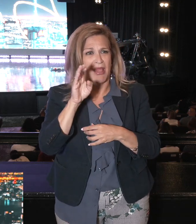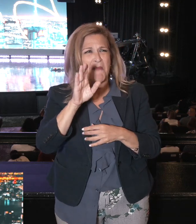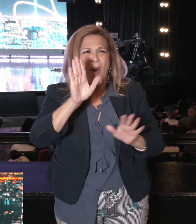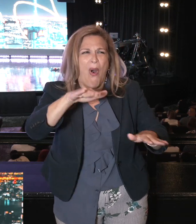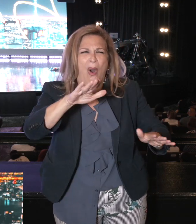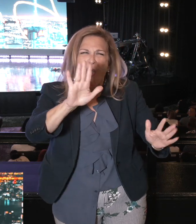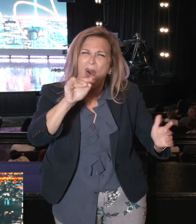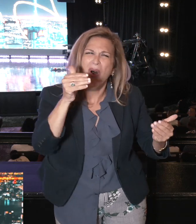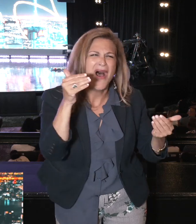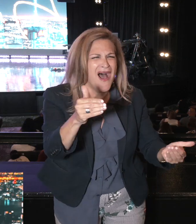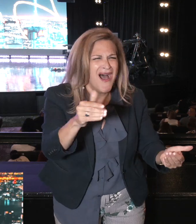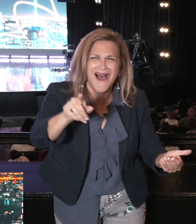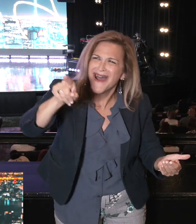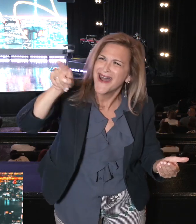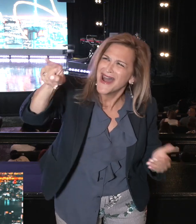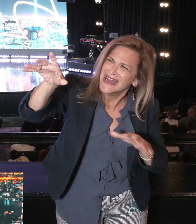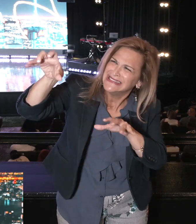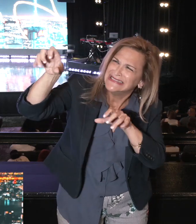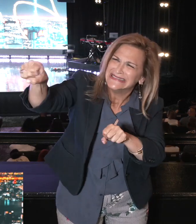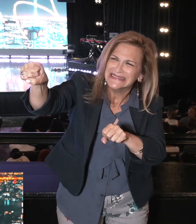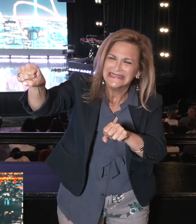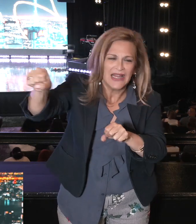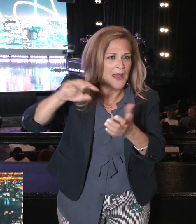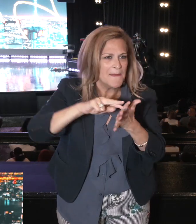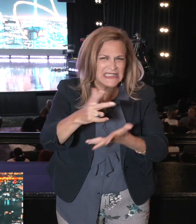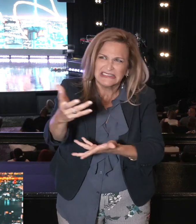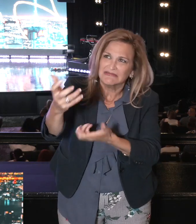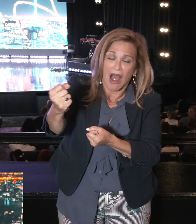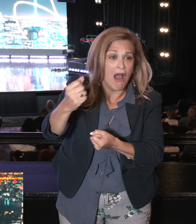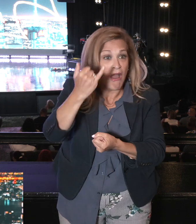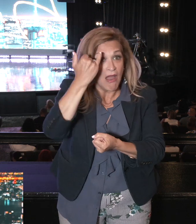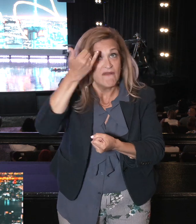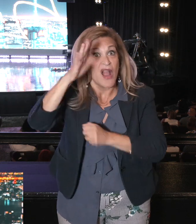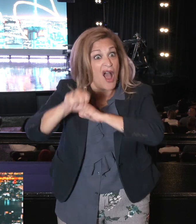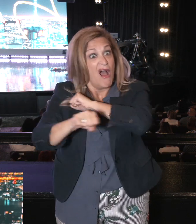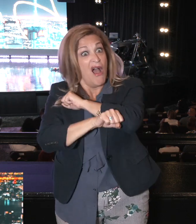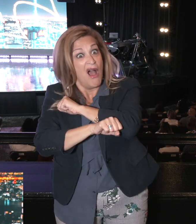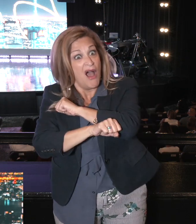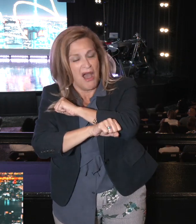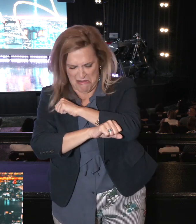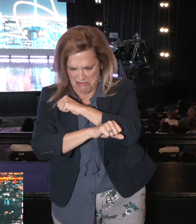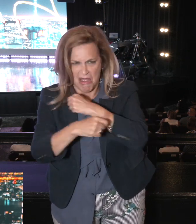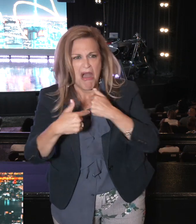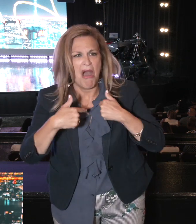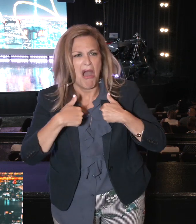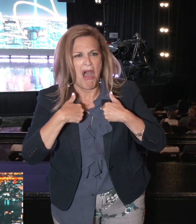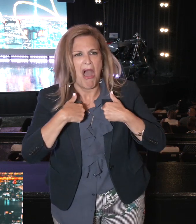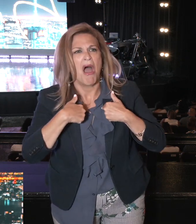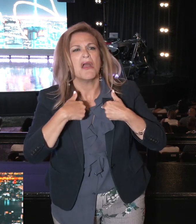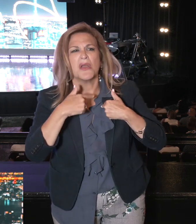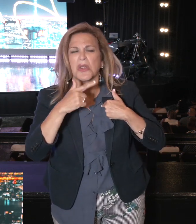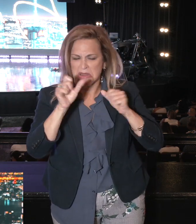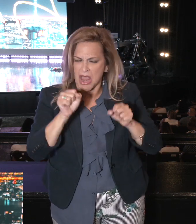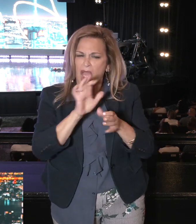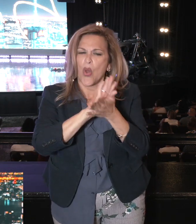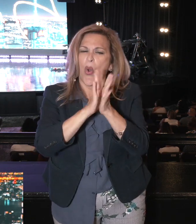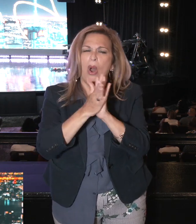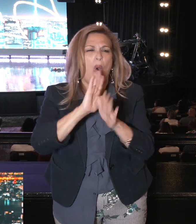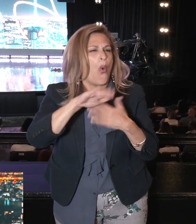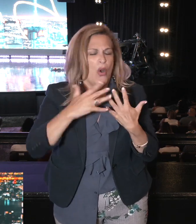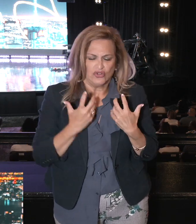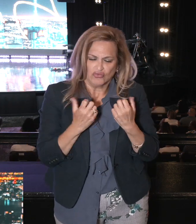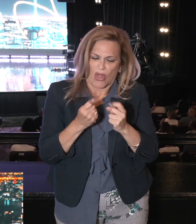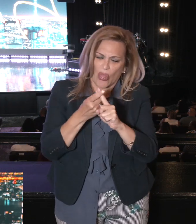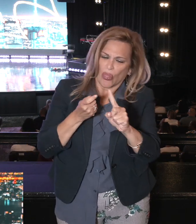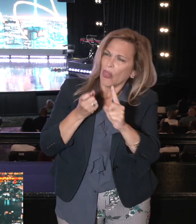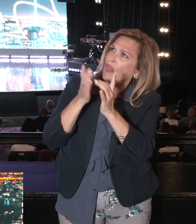confidence. It's like, if God is for us, who could be against us? I could do all things in Christ who strengthens us. That's the attitude he had